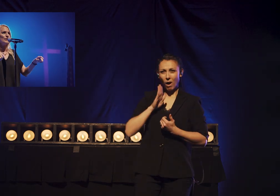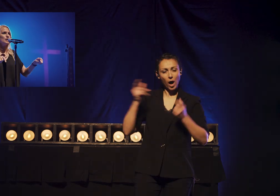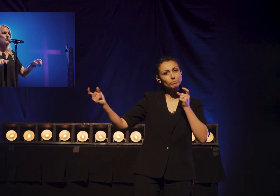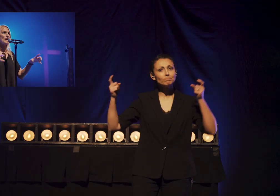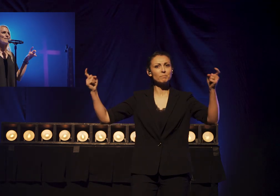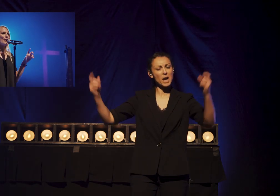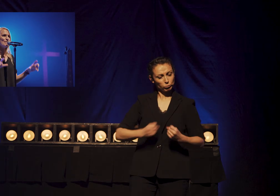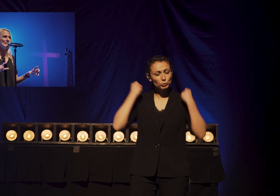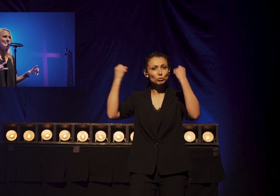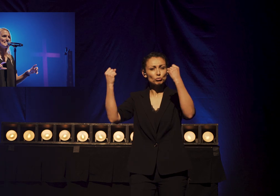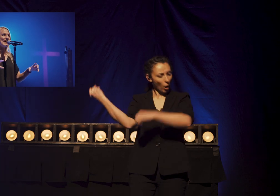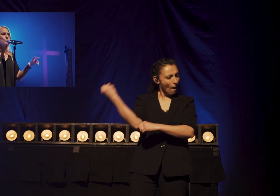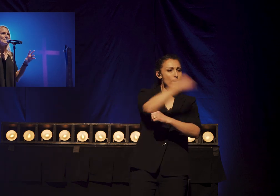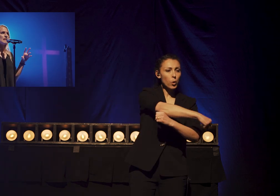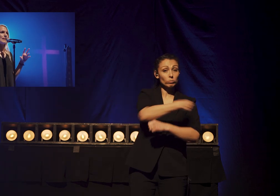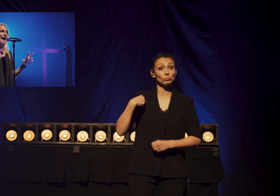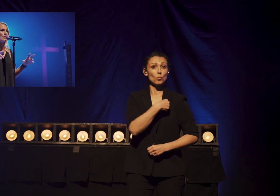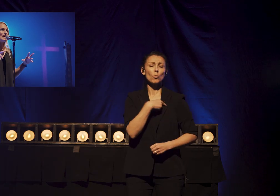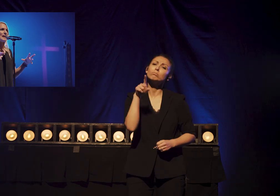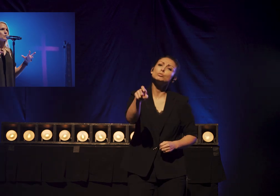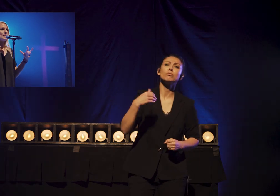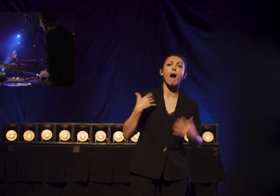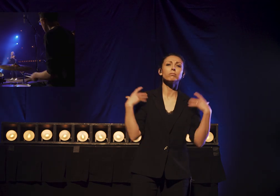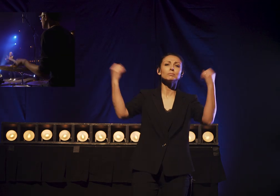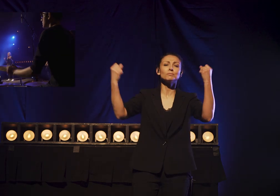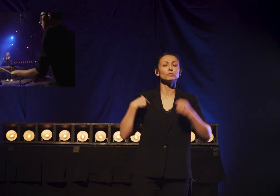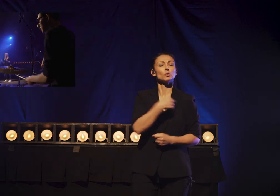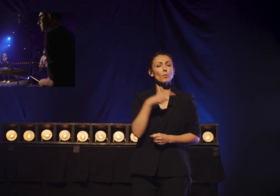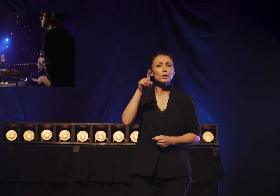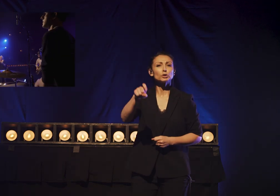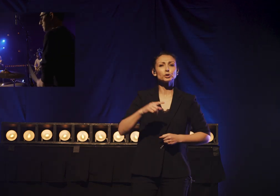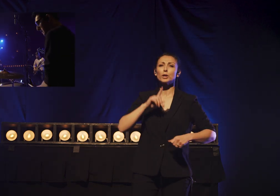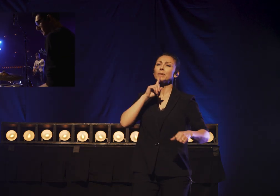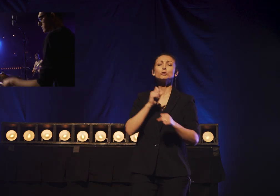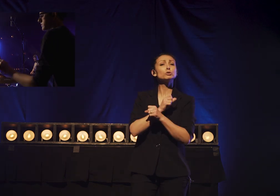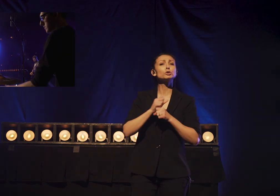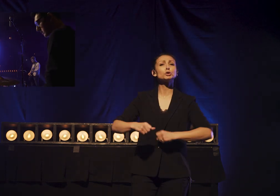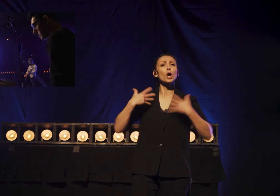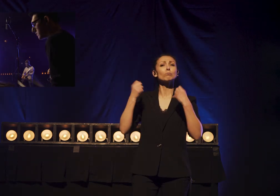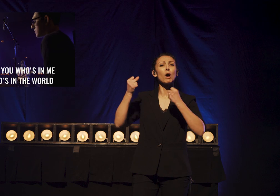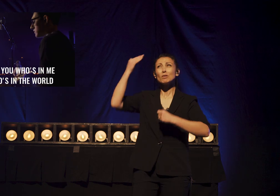So we have confidence and we sing loud and we sing sure of our God. So sing this with us.